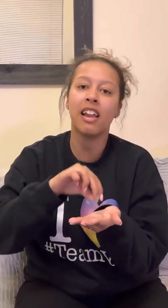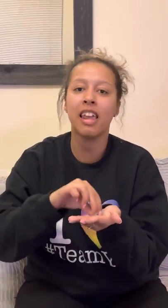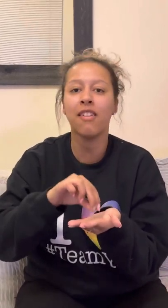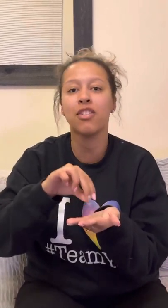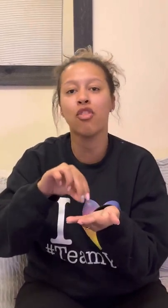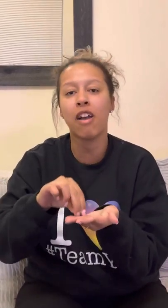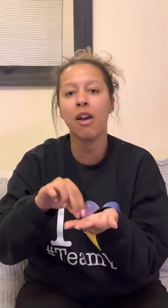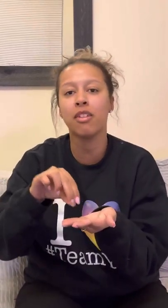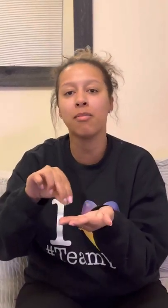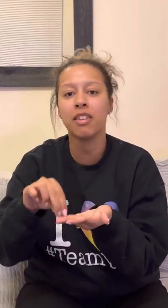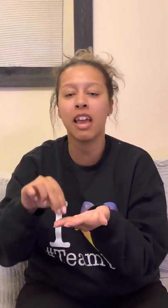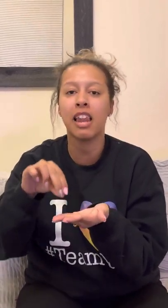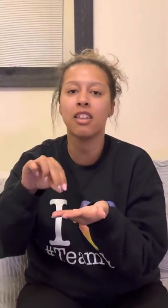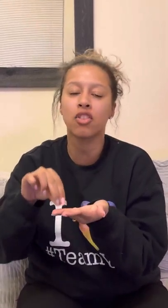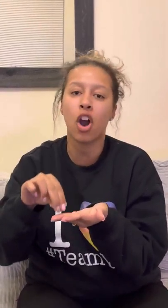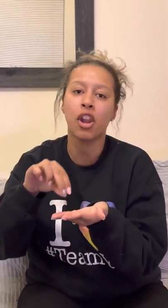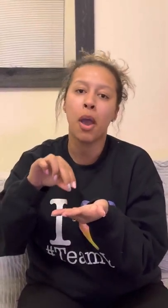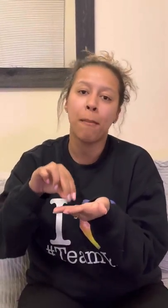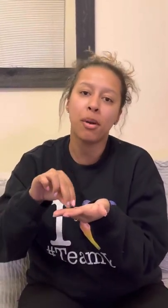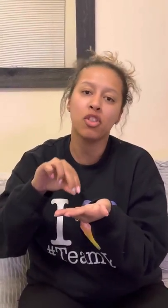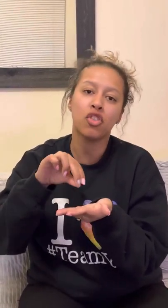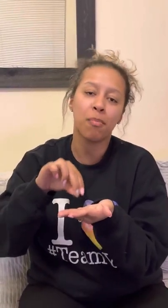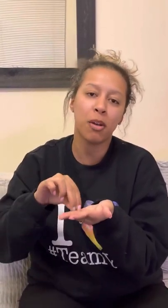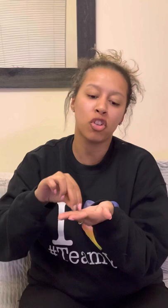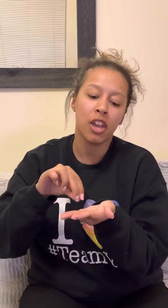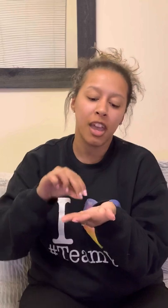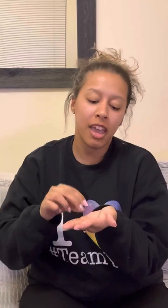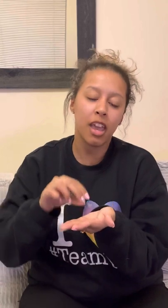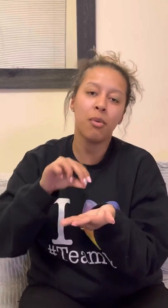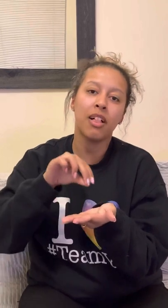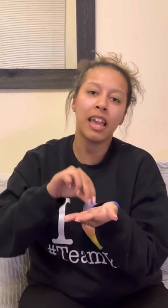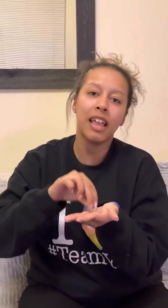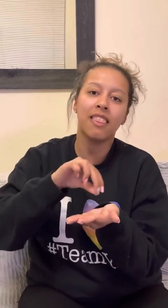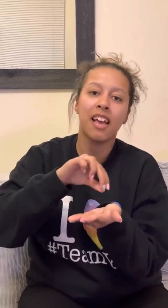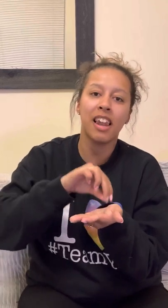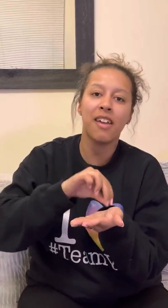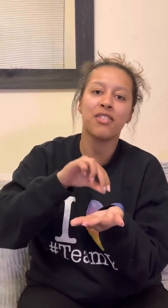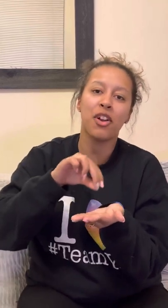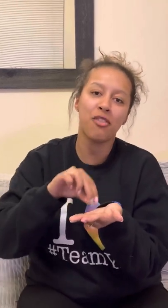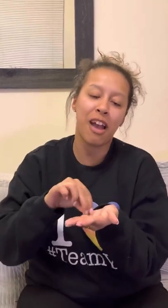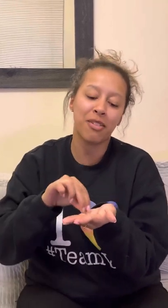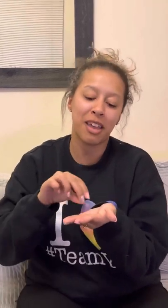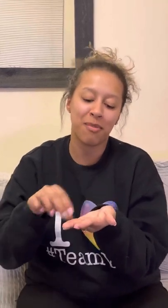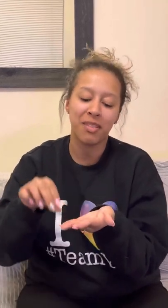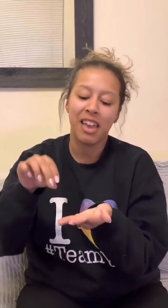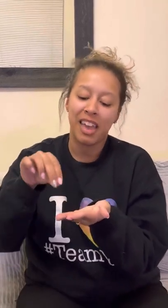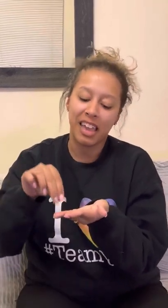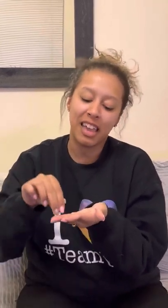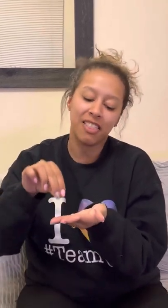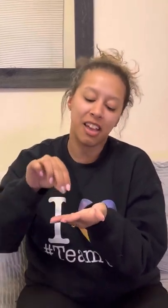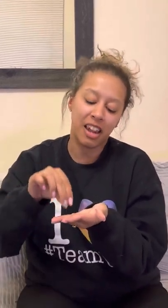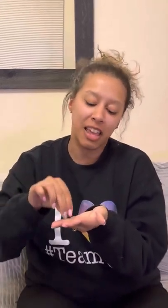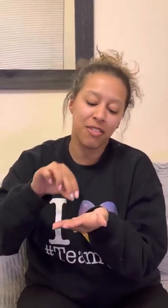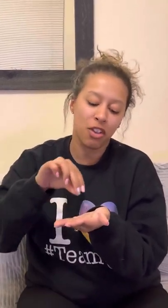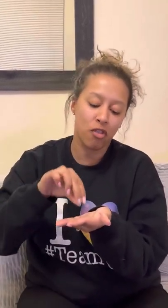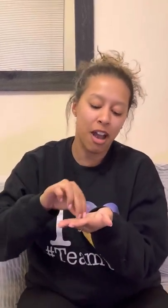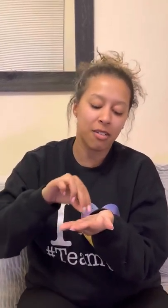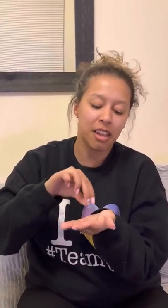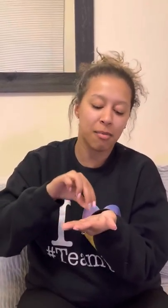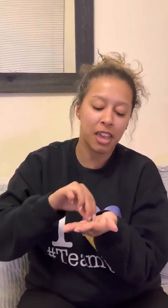leaves around him till it's gone. Munch, munch. He will eat the leaves around him. Eat the leaves around him. He